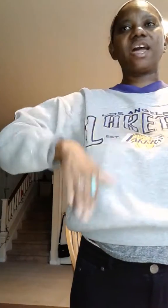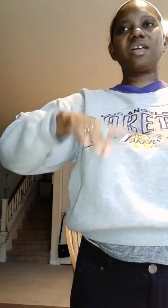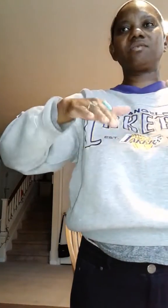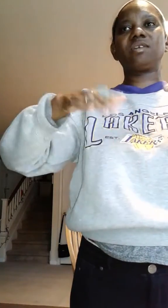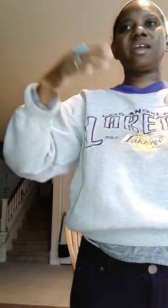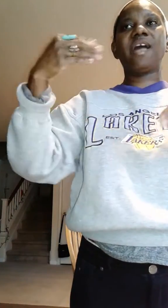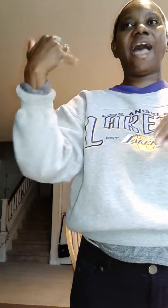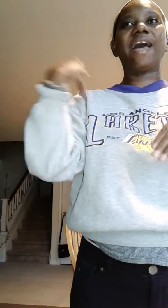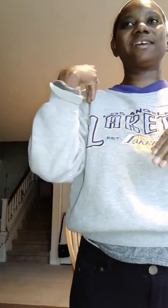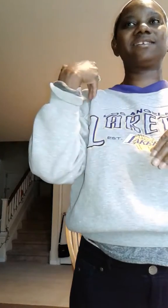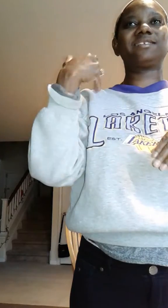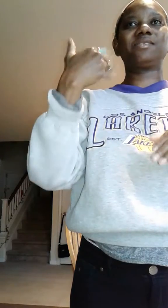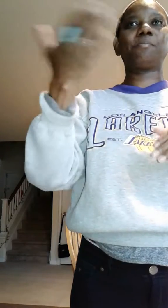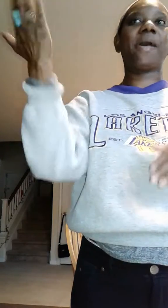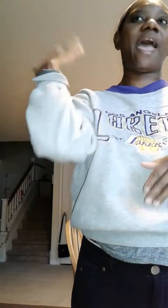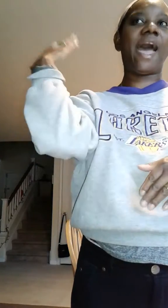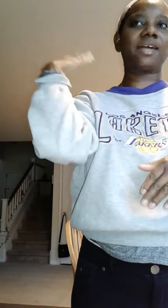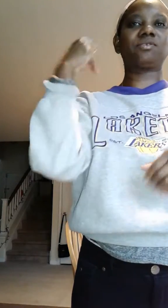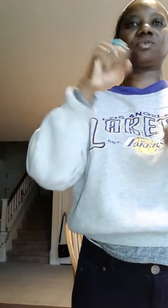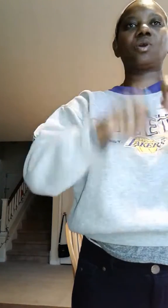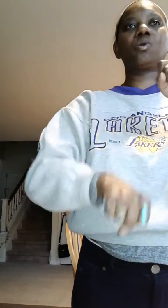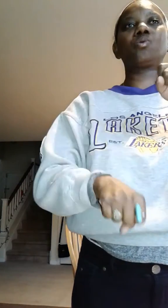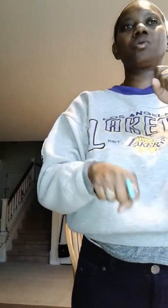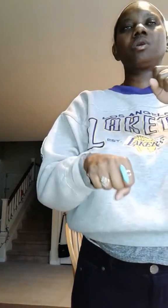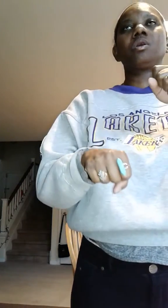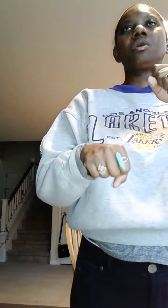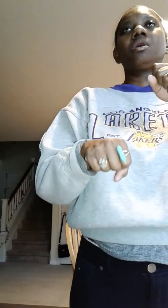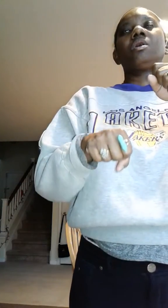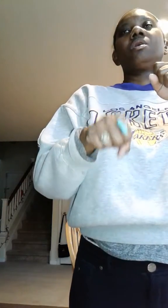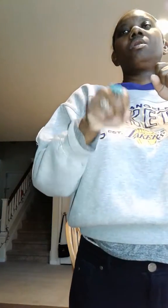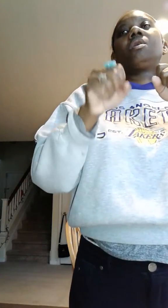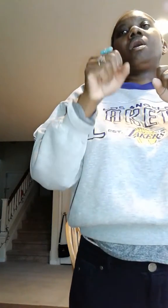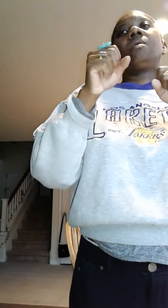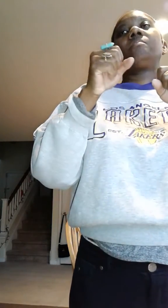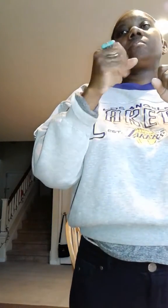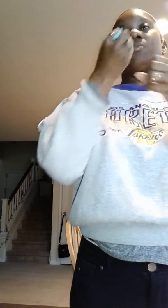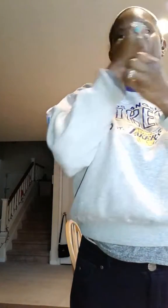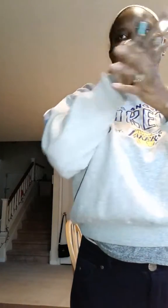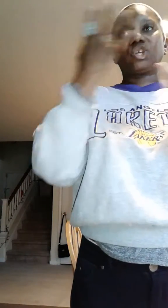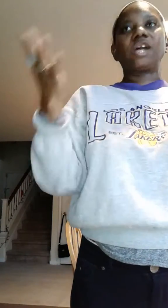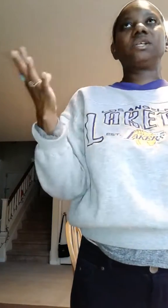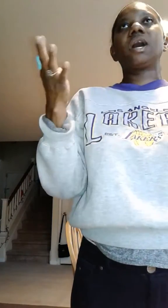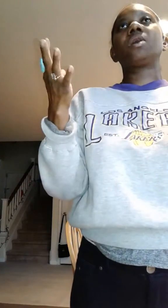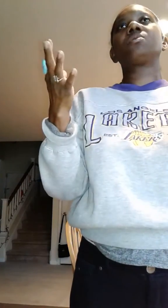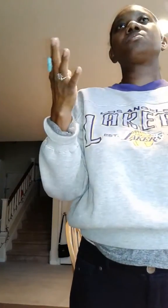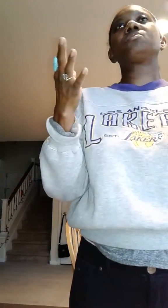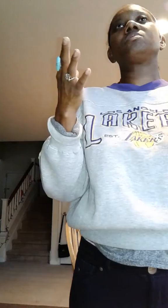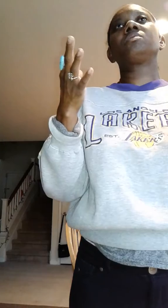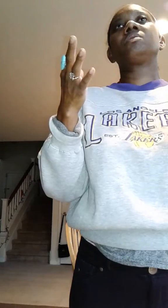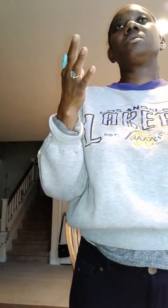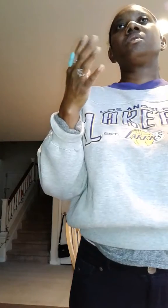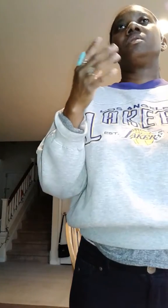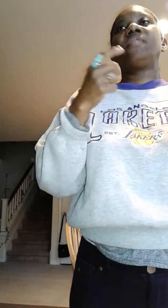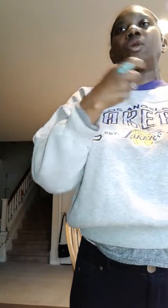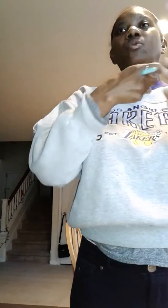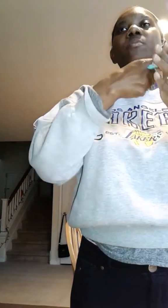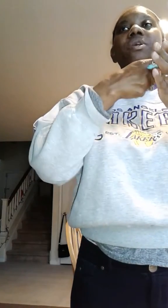it has in the past so I want to let you guys know that it will be